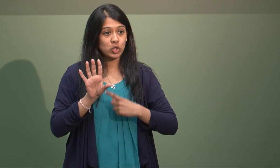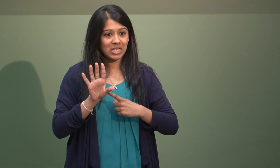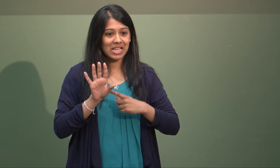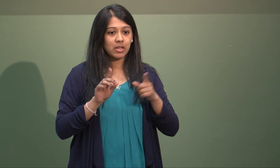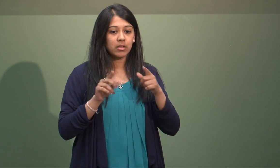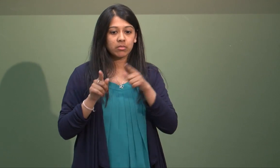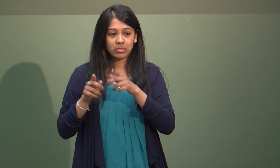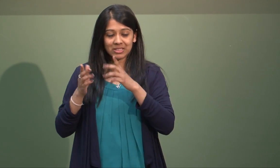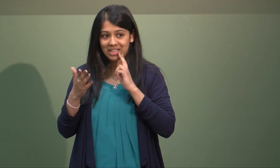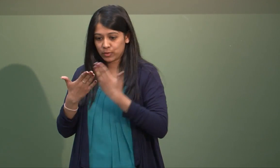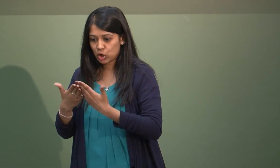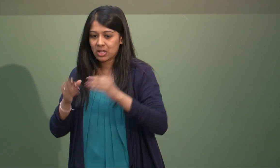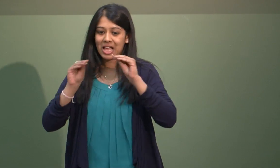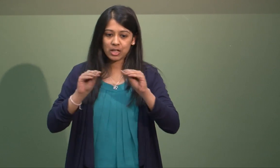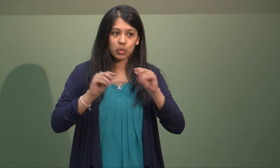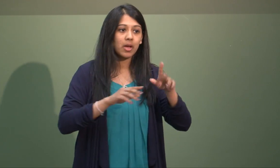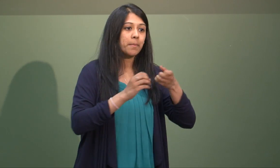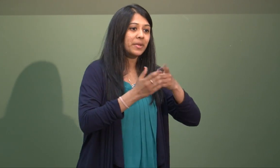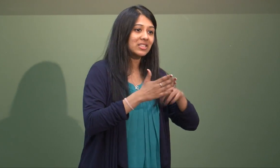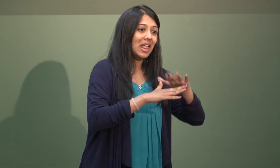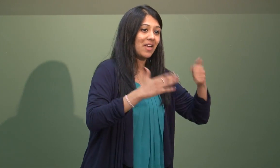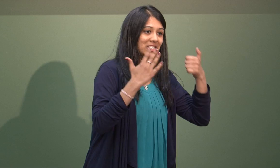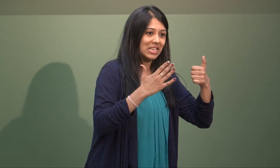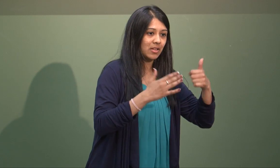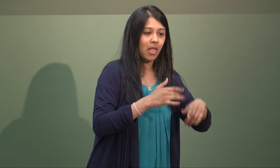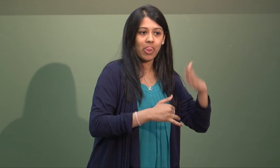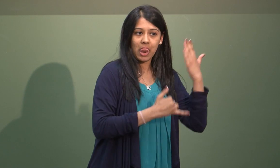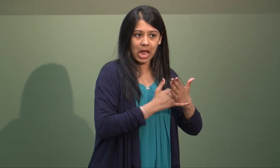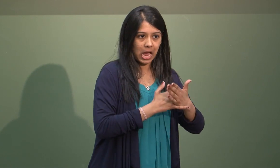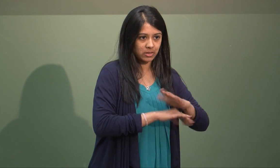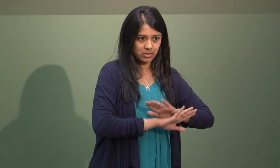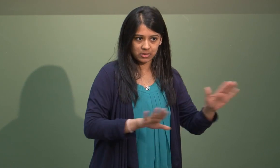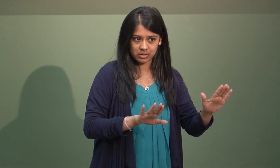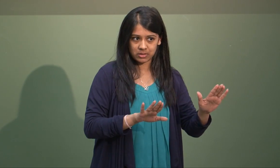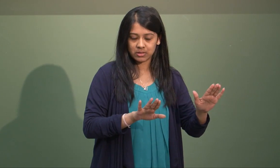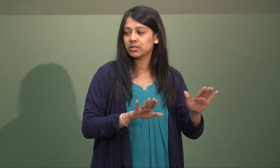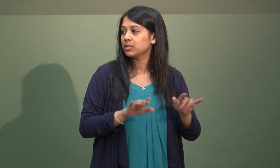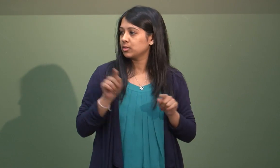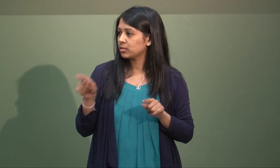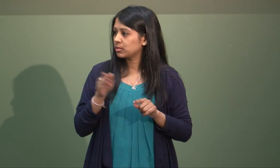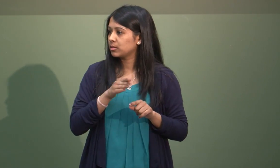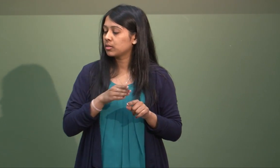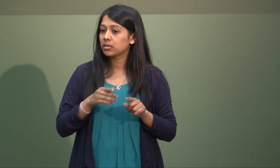And then in the third year I did deaf studies, BSL and also level six.